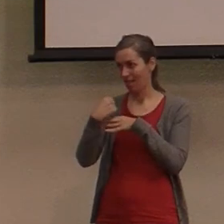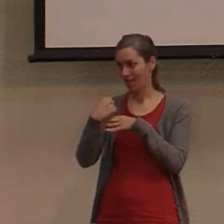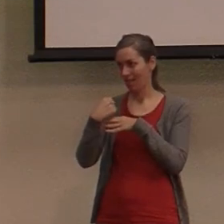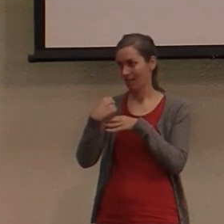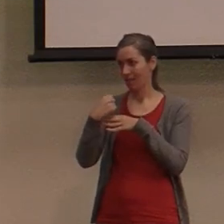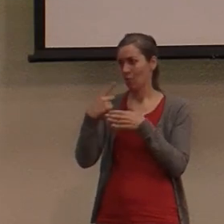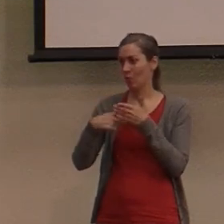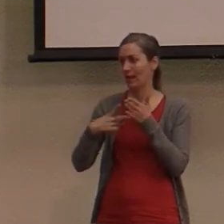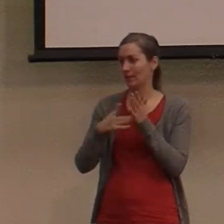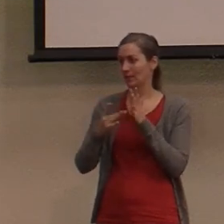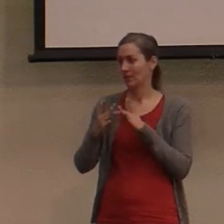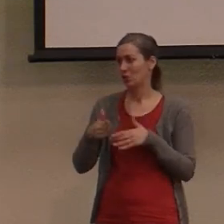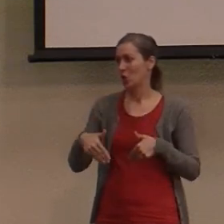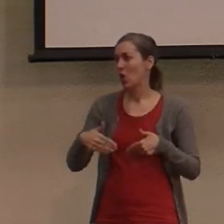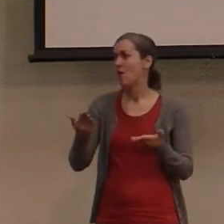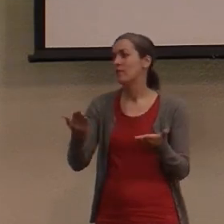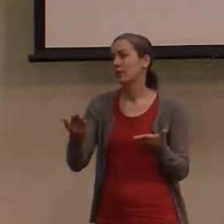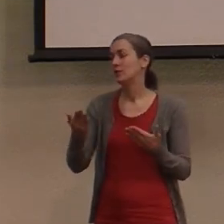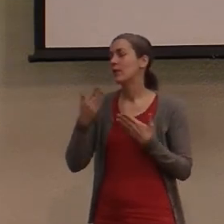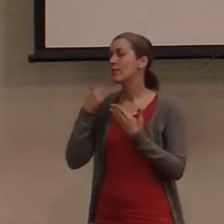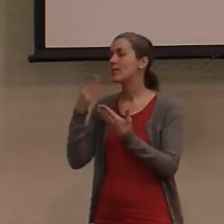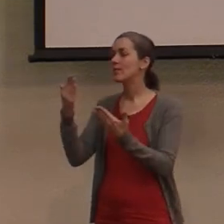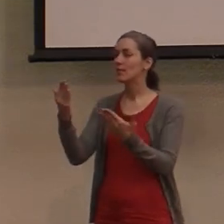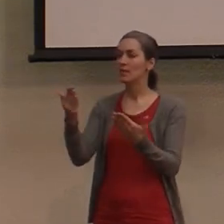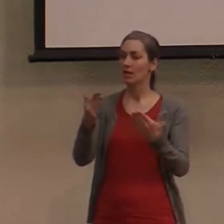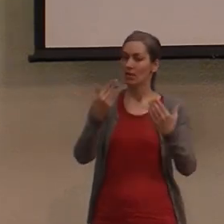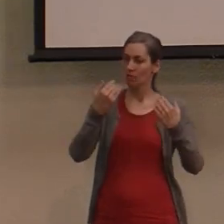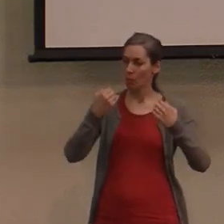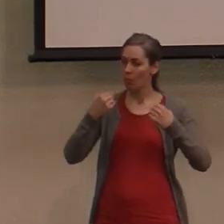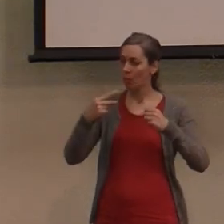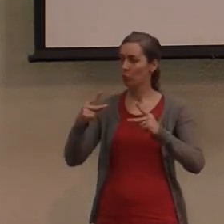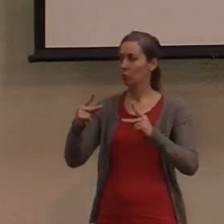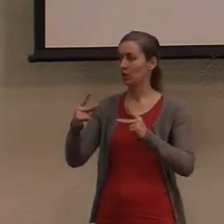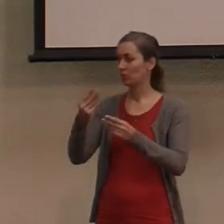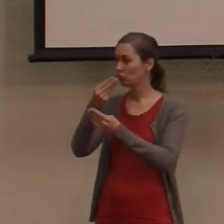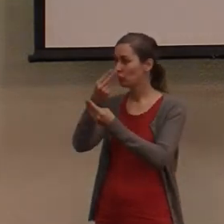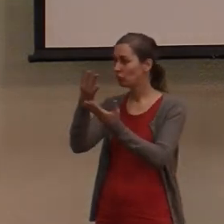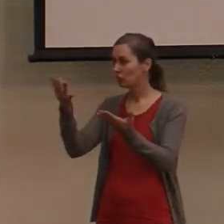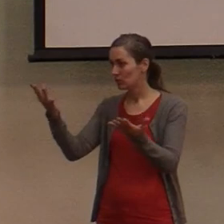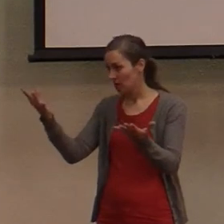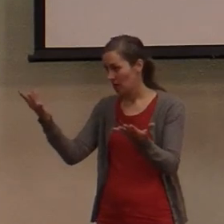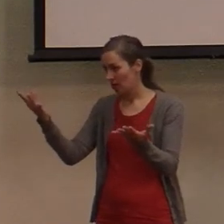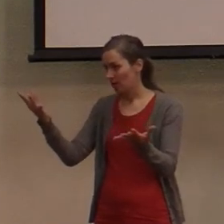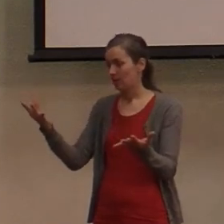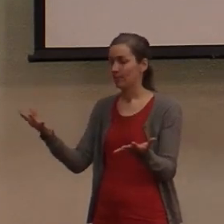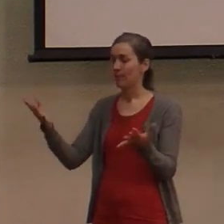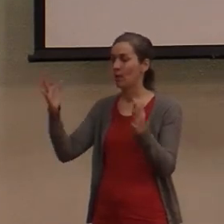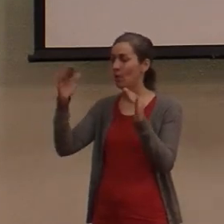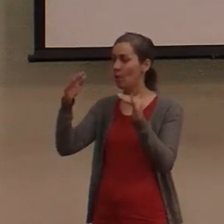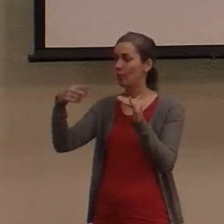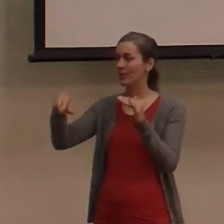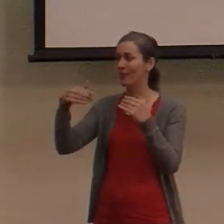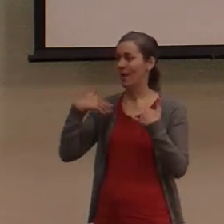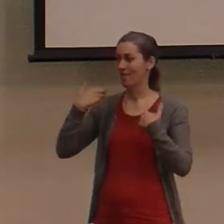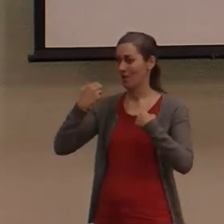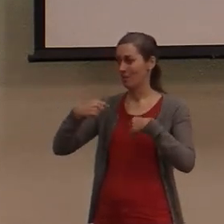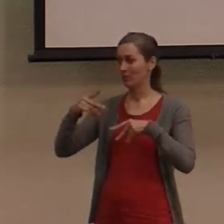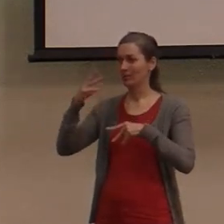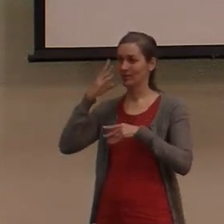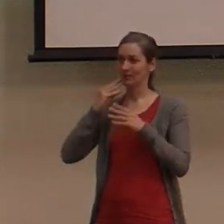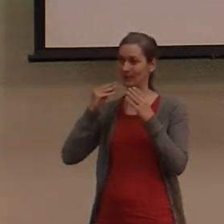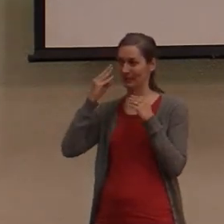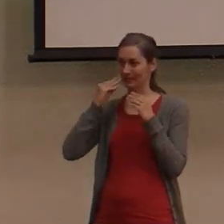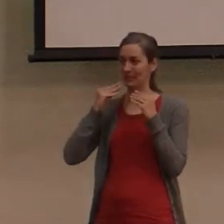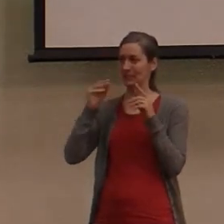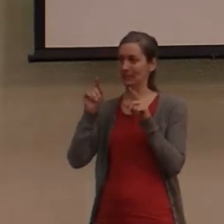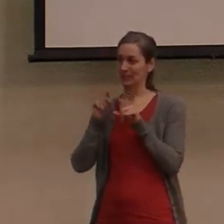us. So thank you for the opportunity to share with you guys, and hope you guys get an opportunity to experience what we